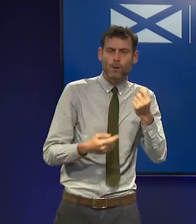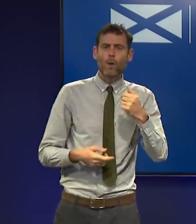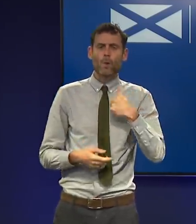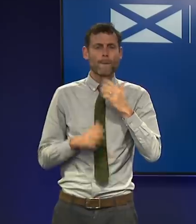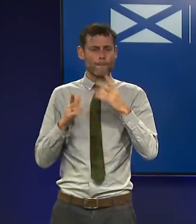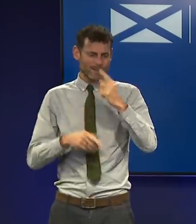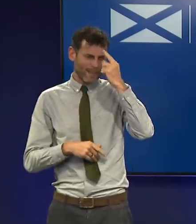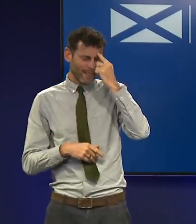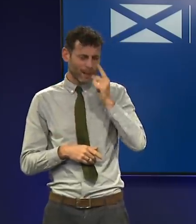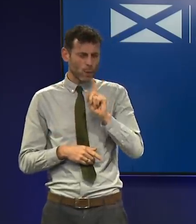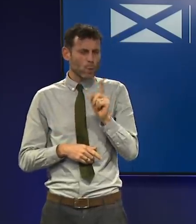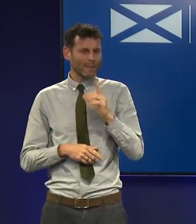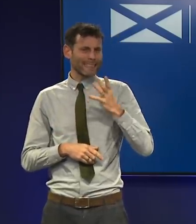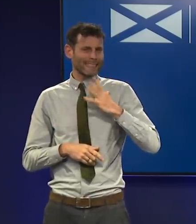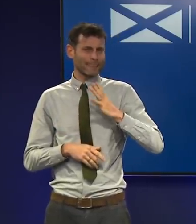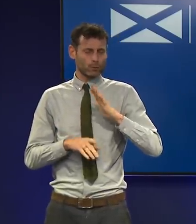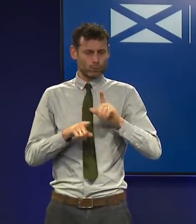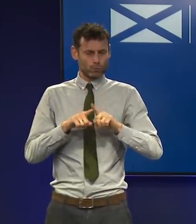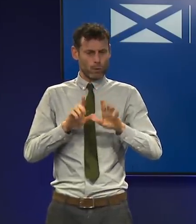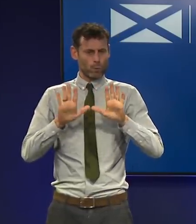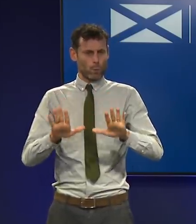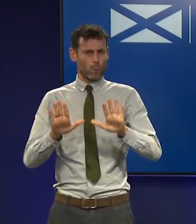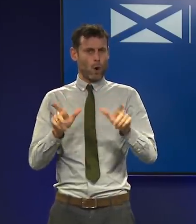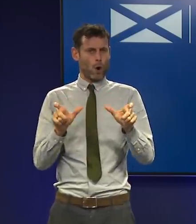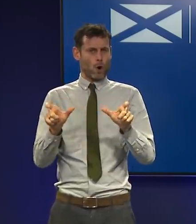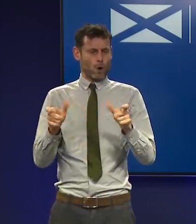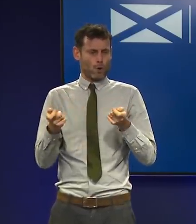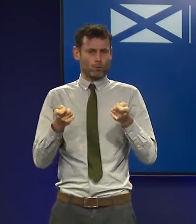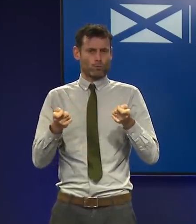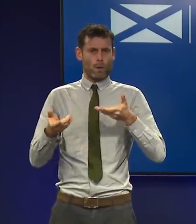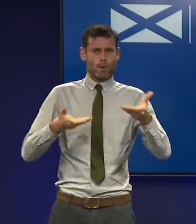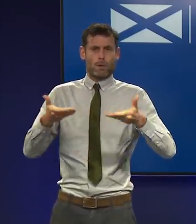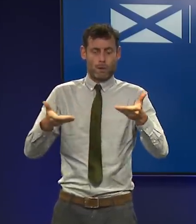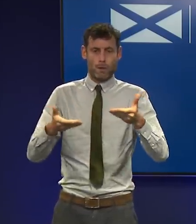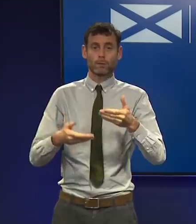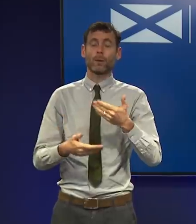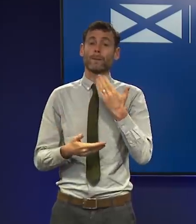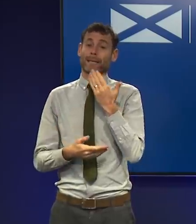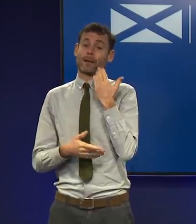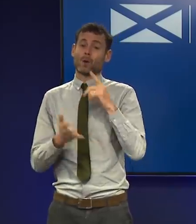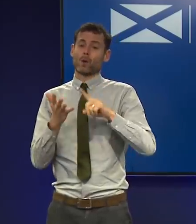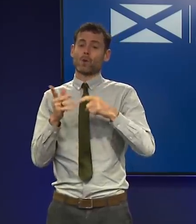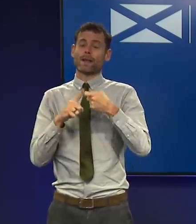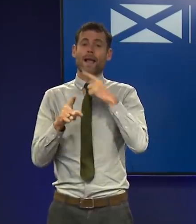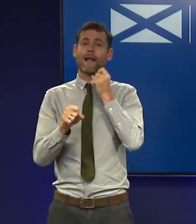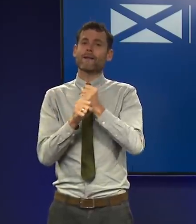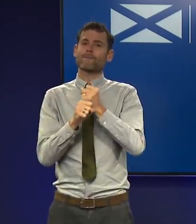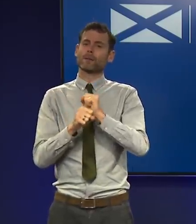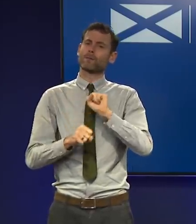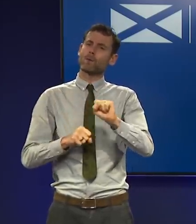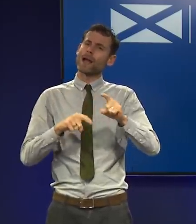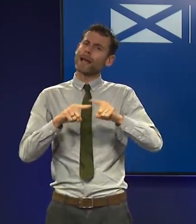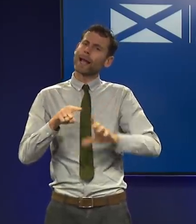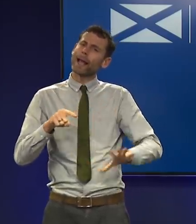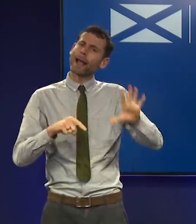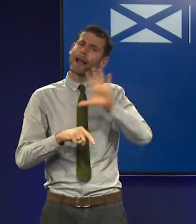and proportionate to reduce transmission here. Some protections that the UK government has announced in recent days in relation to England, for example,